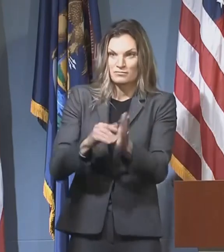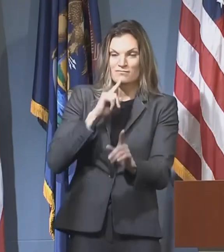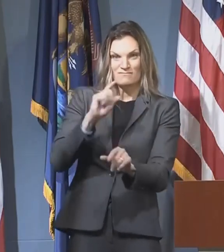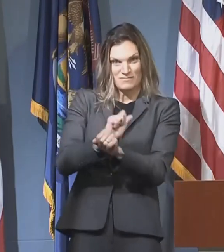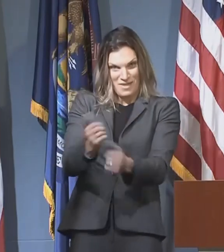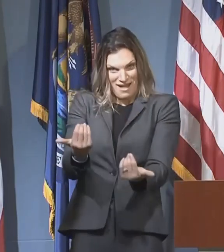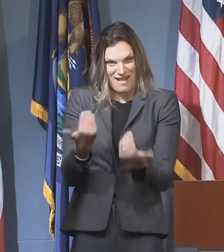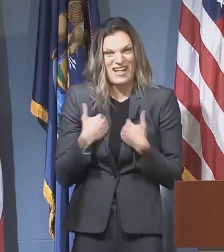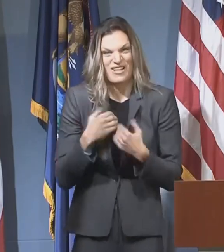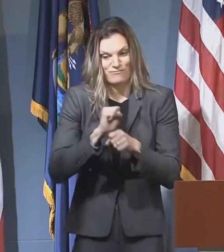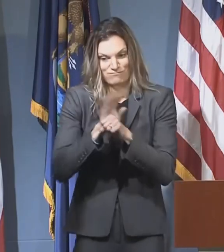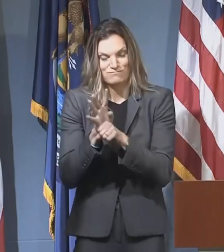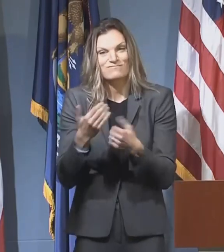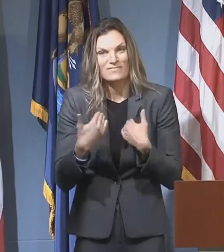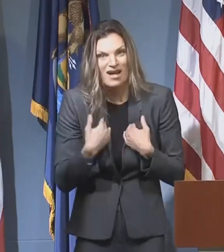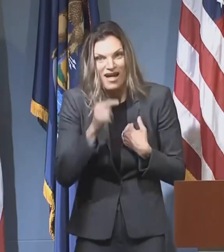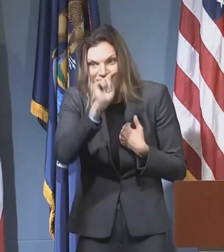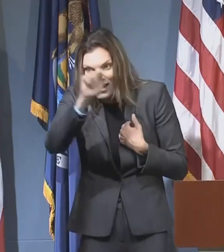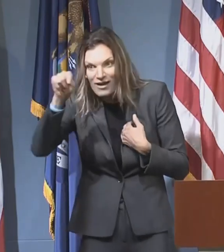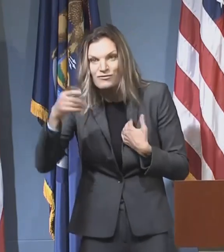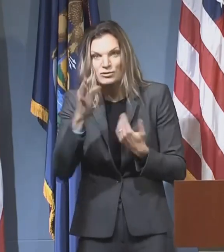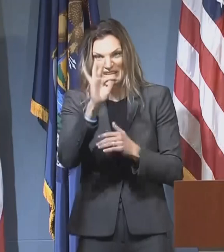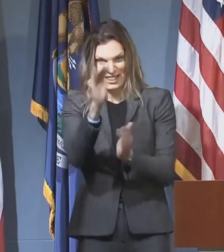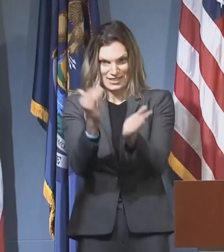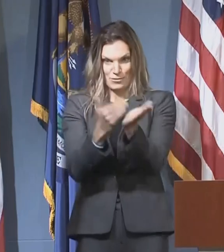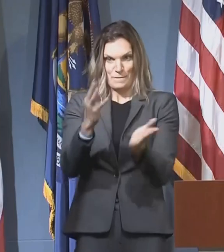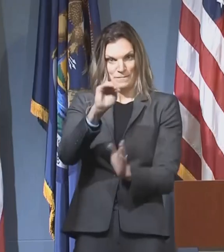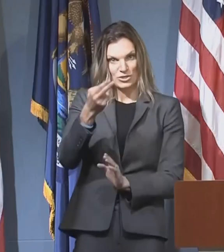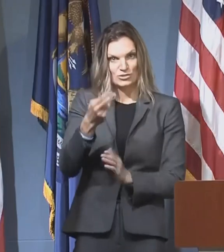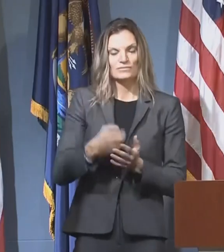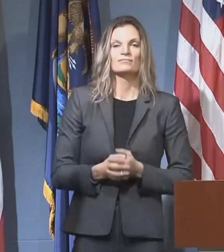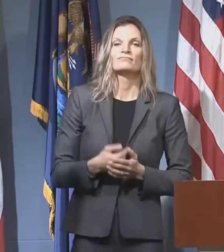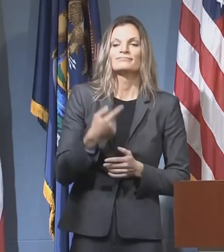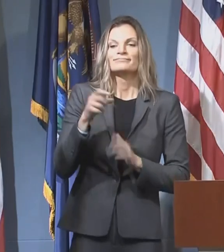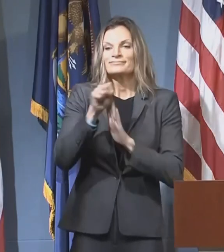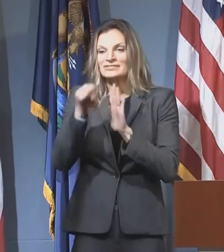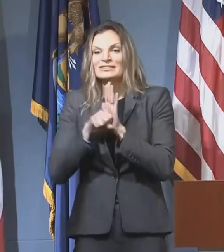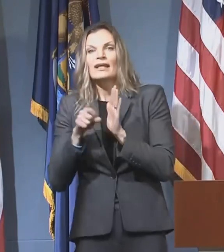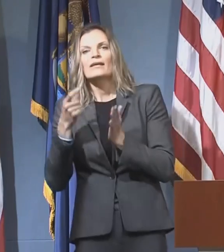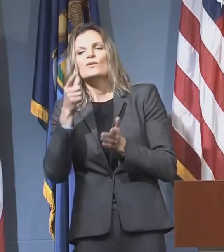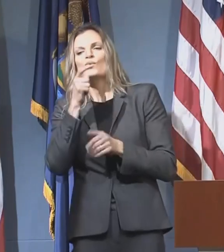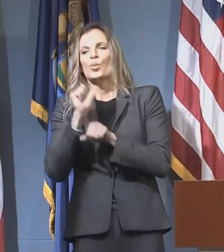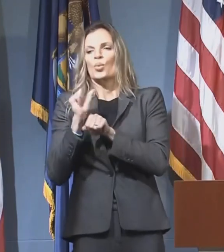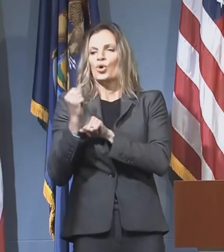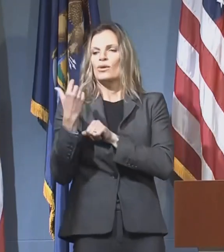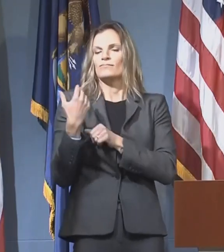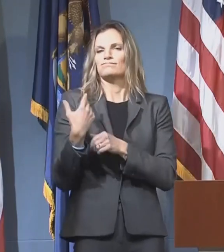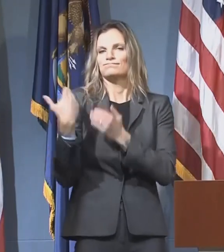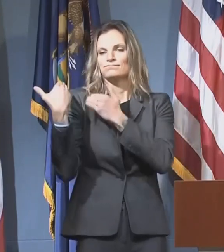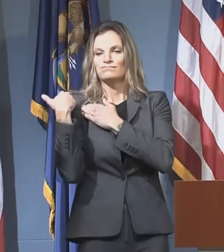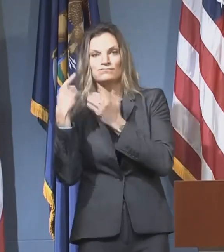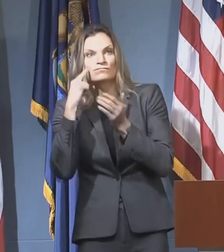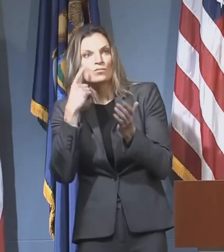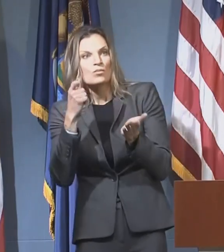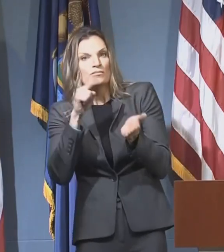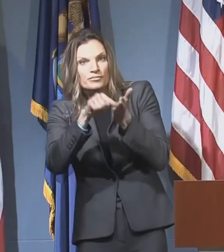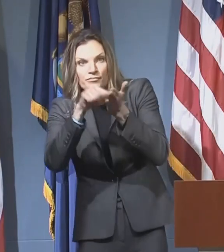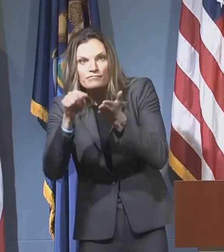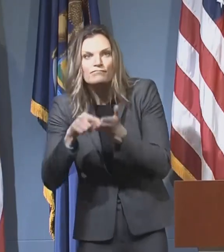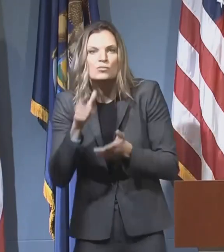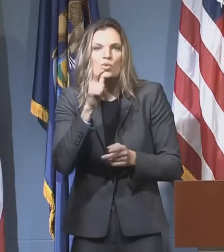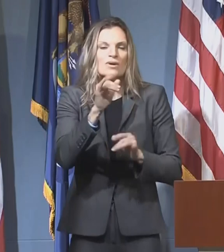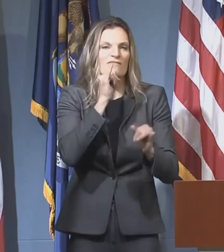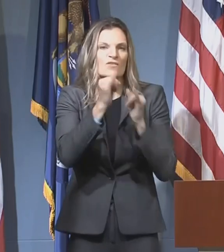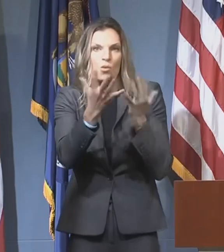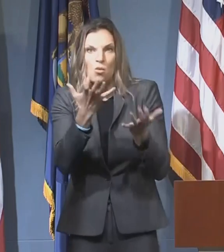diagnosed with COVID-19. Local or state case investigators attempted an interview in nearly 15,000 of those